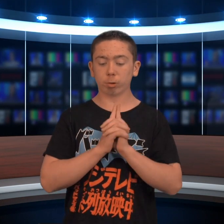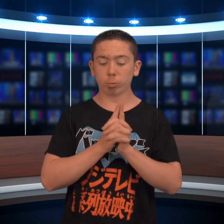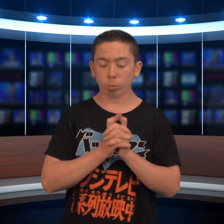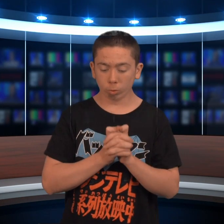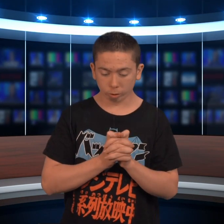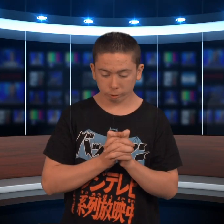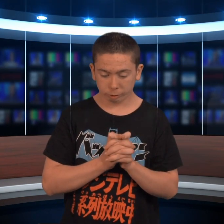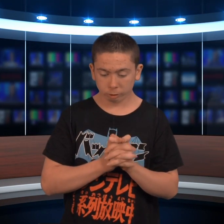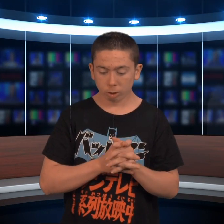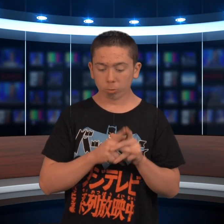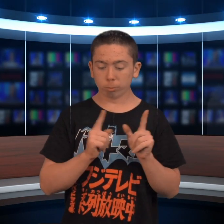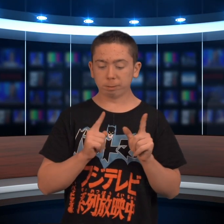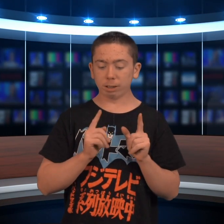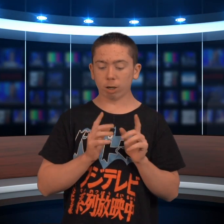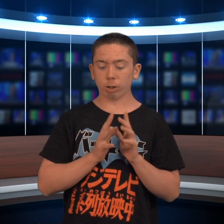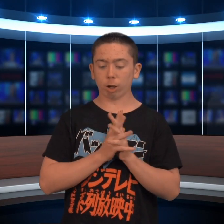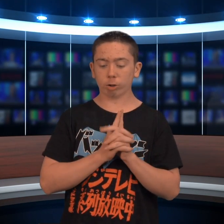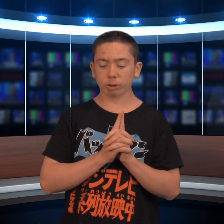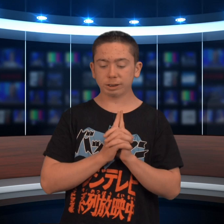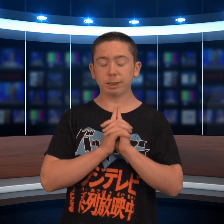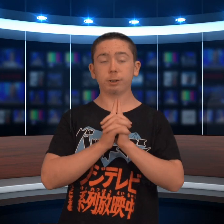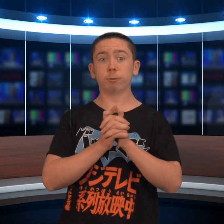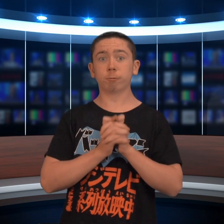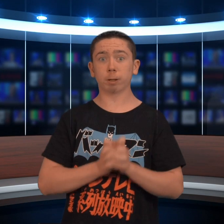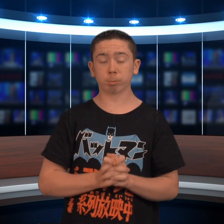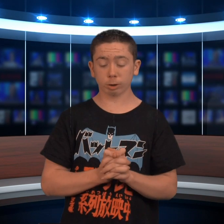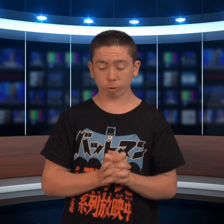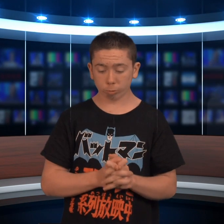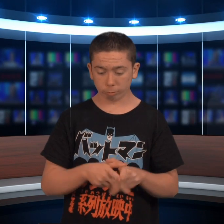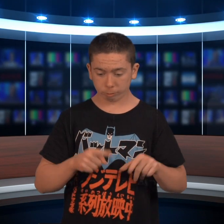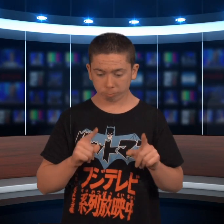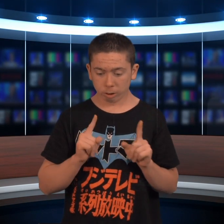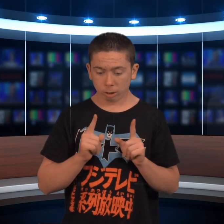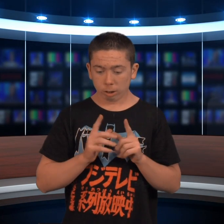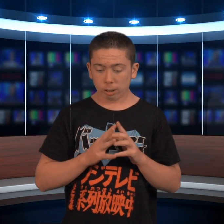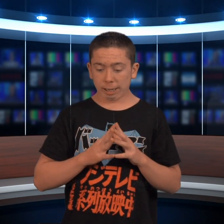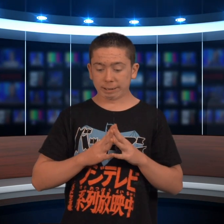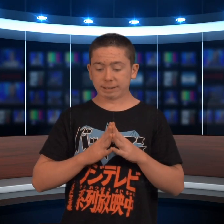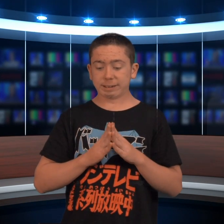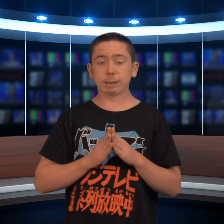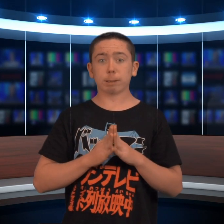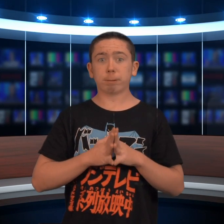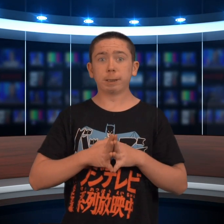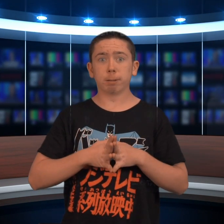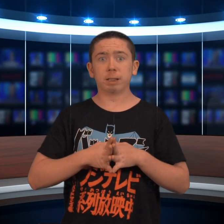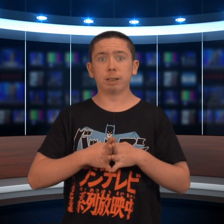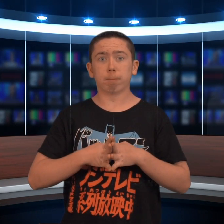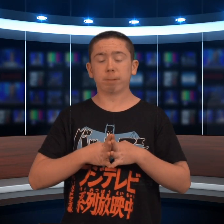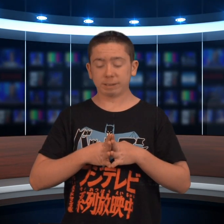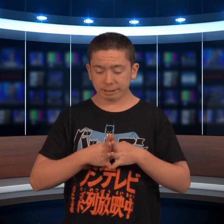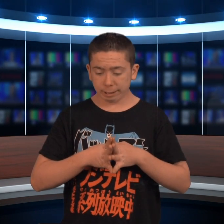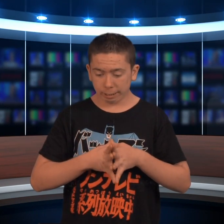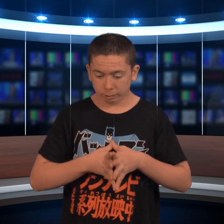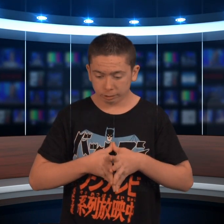Awards will be on Thursday, November 12, at 6 p.m. in the Betsy Allen